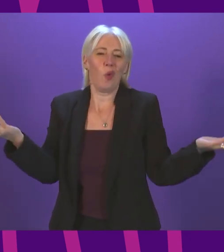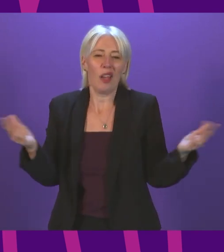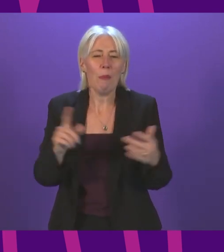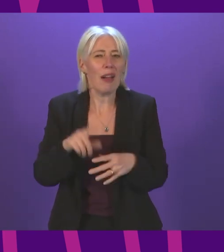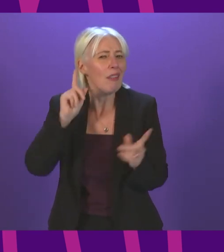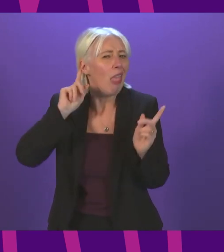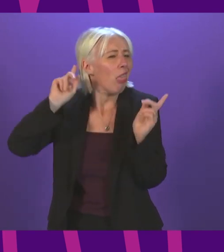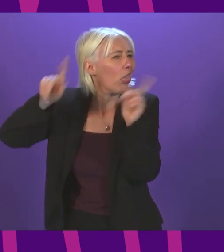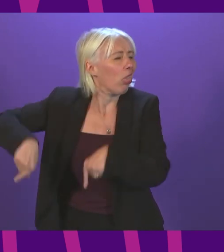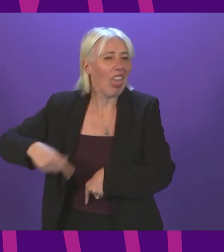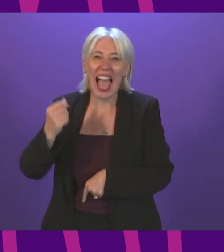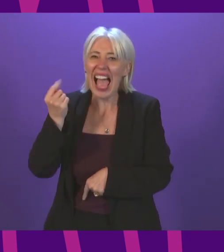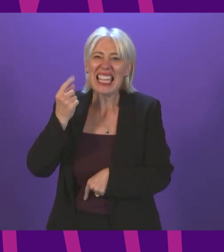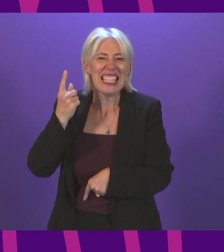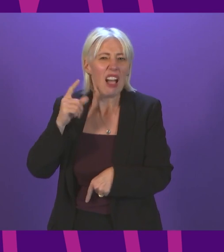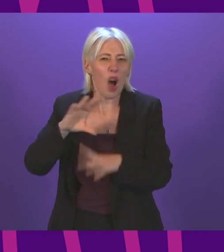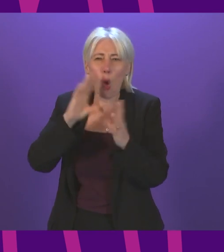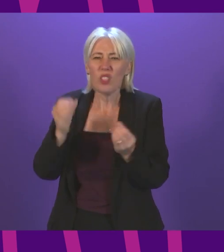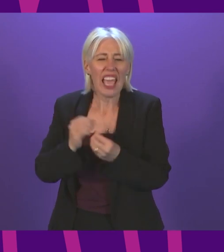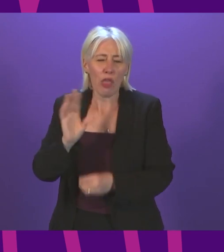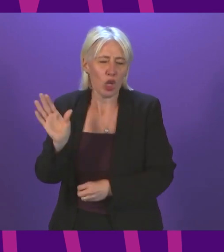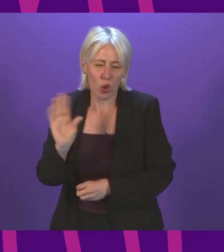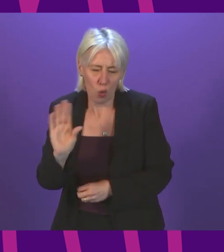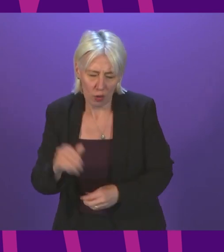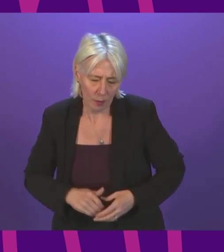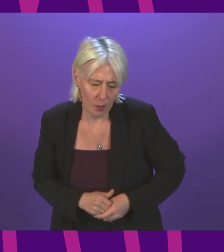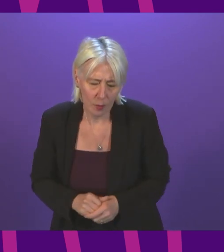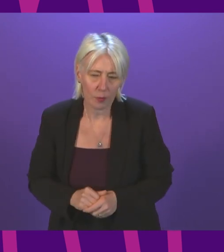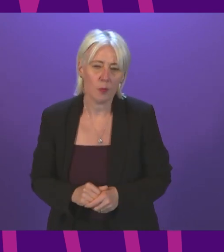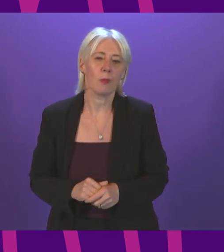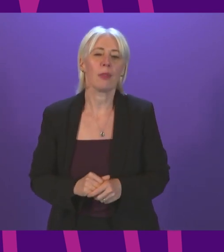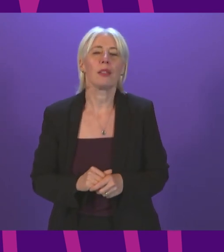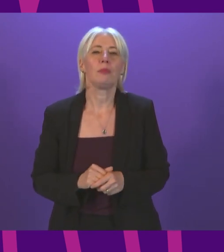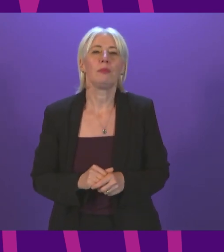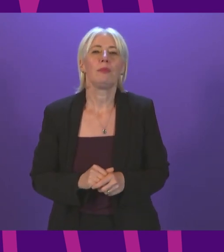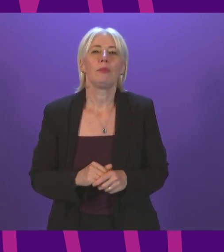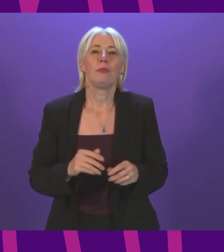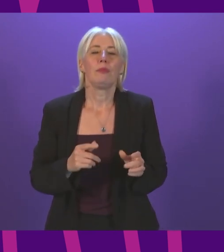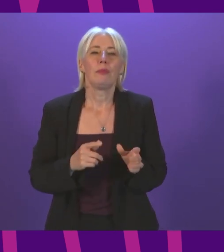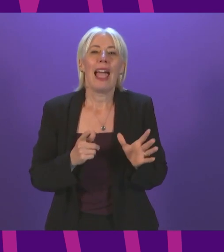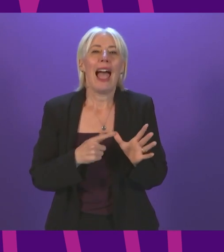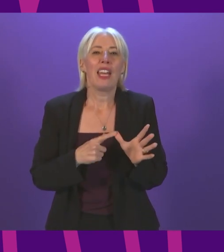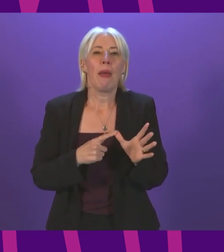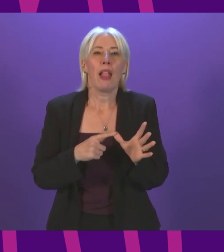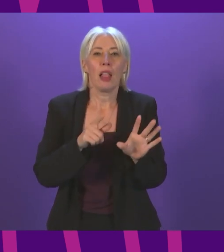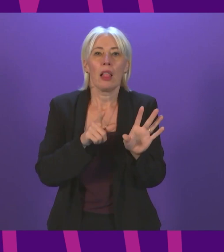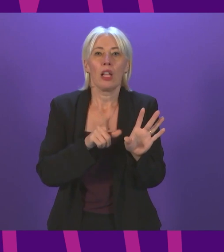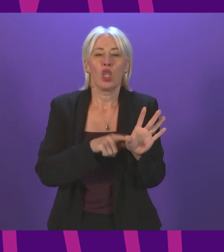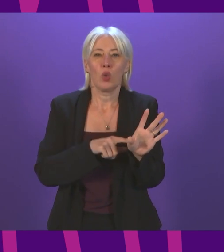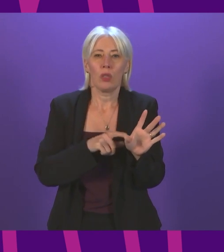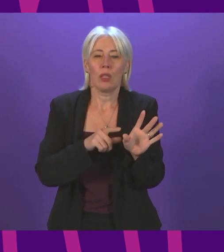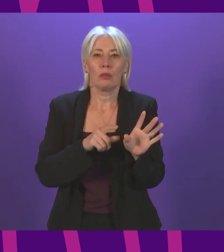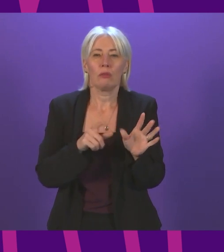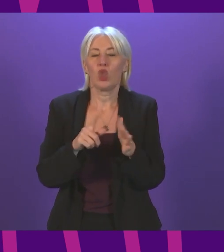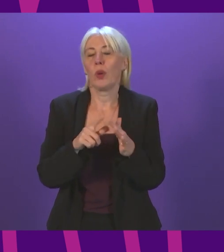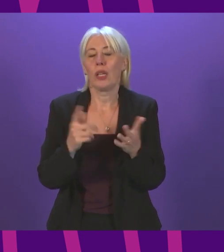dismiss the idea, of course, in its entirety. Thank you. And I call Annabelle Ewing, who will be followed by Sue Weber. Thank you, Presiding Officer. Given we are